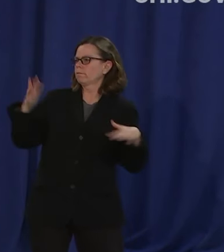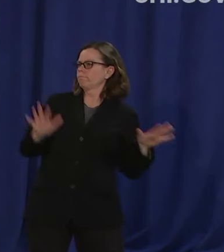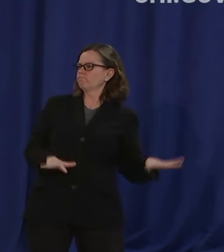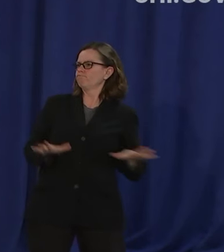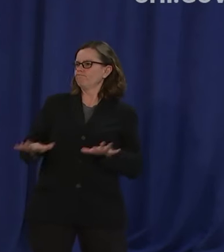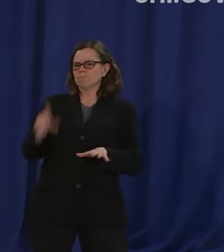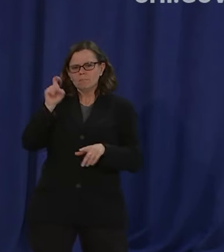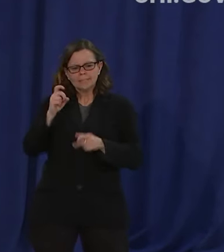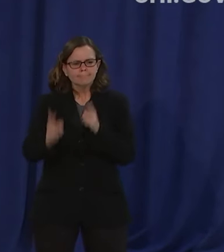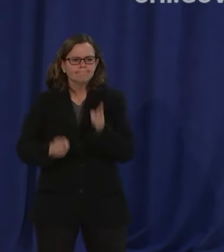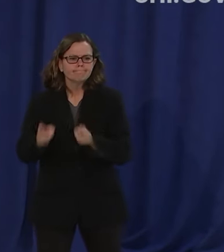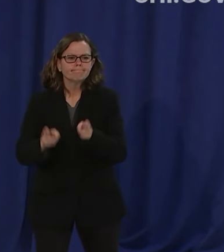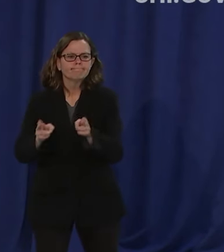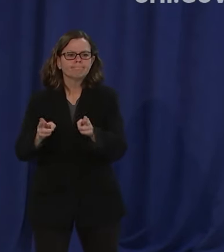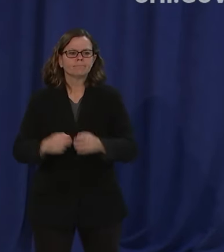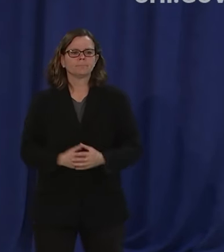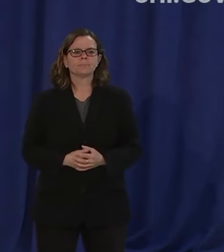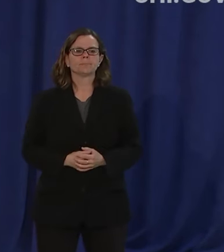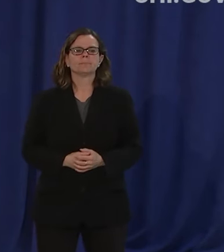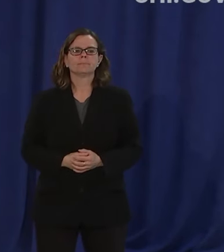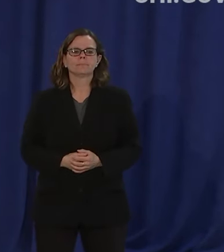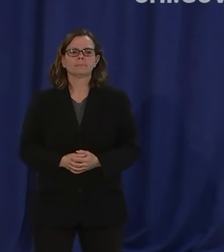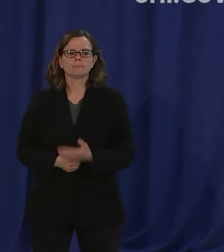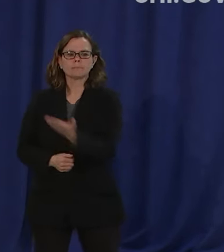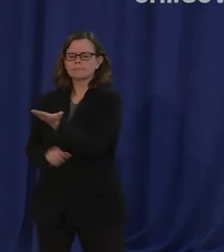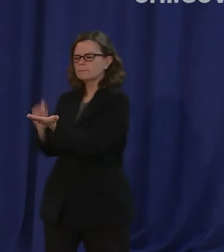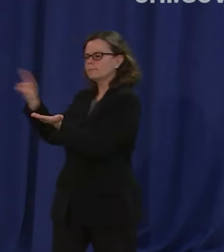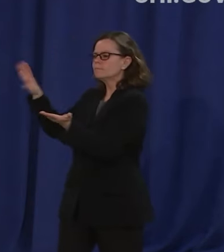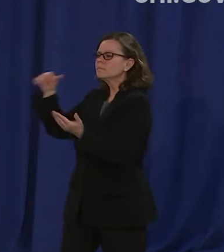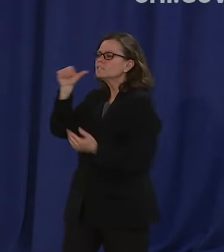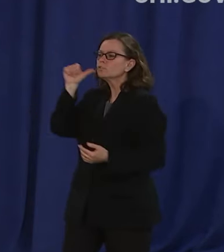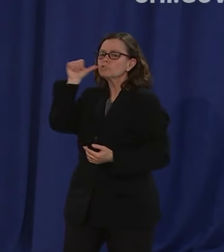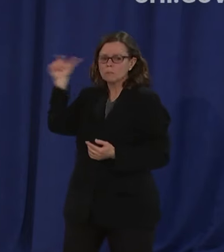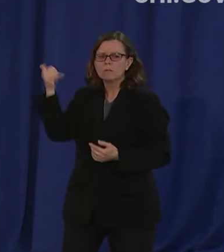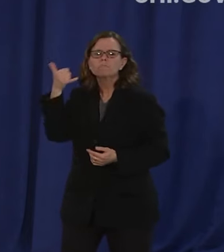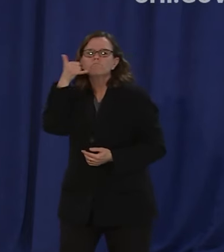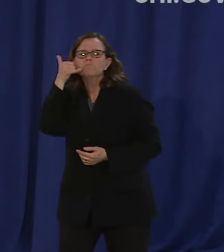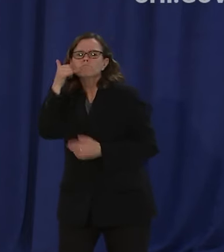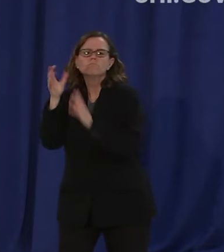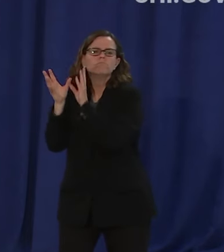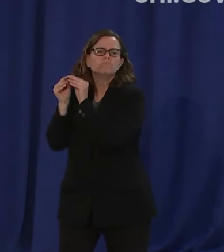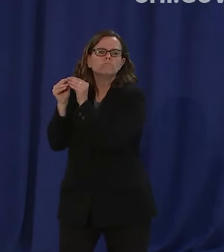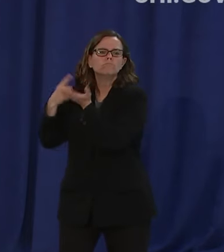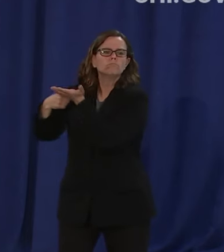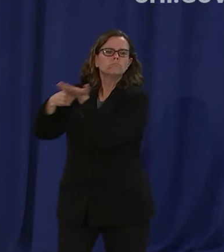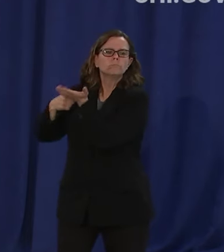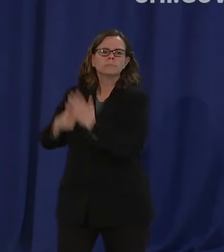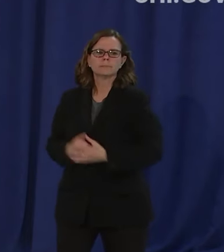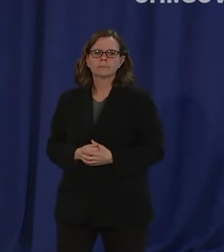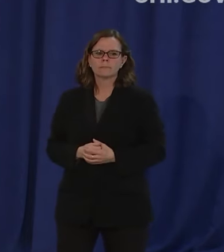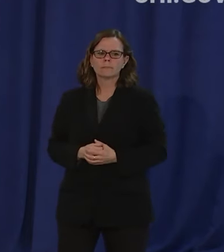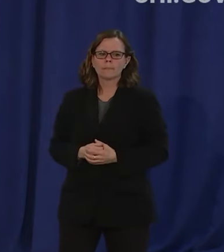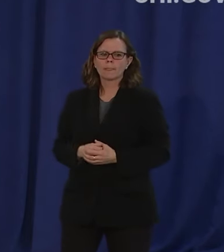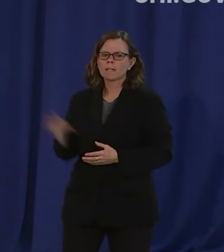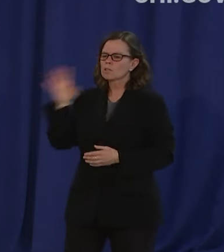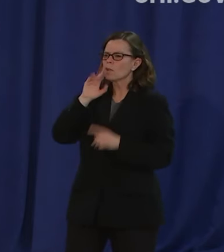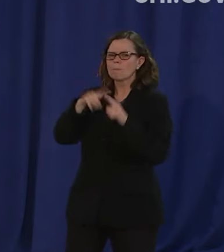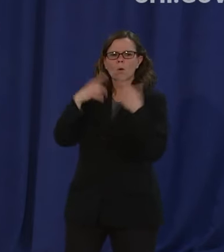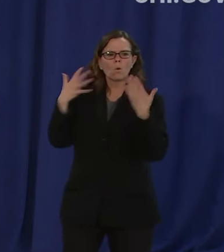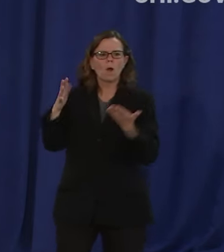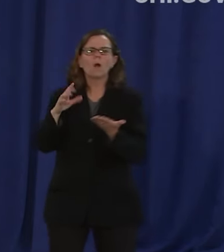didn't want or expect a rubber stamp council that's correct today though you don't well let me